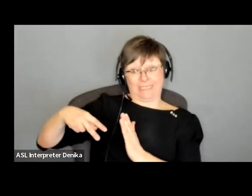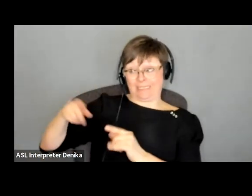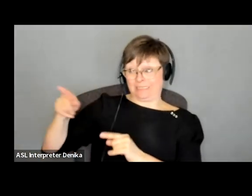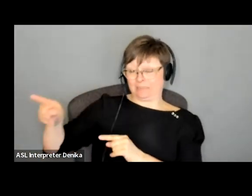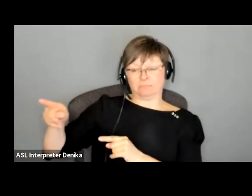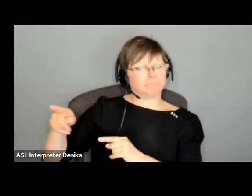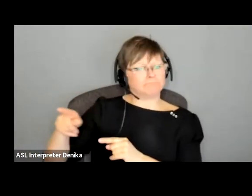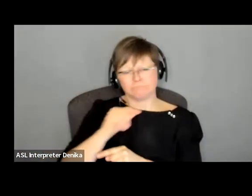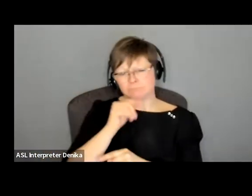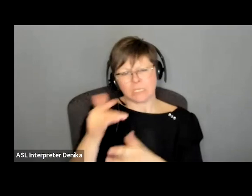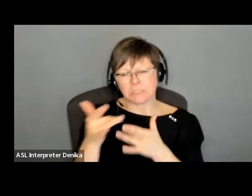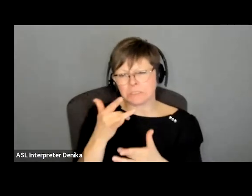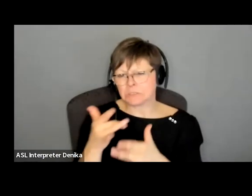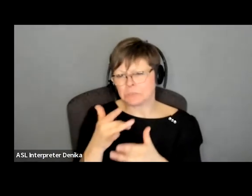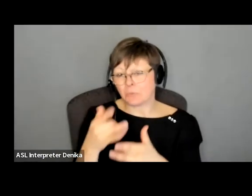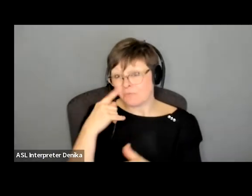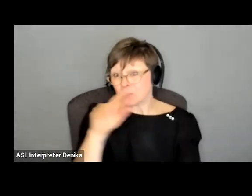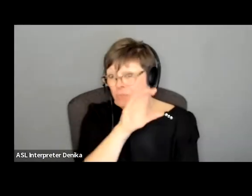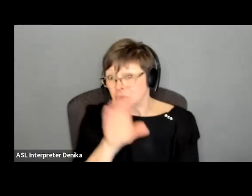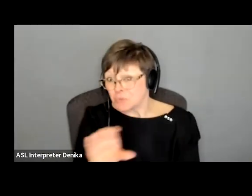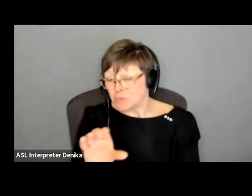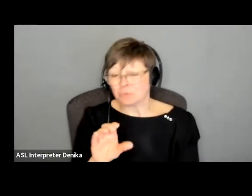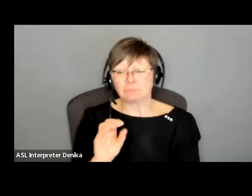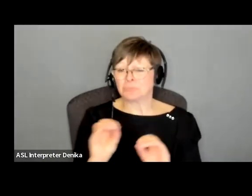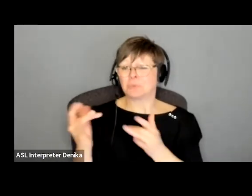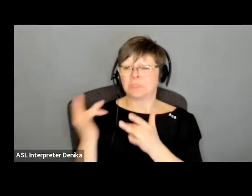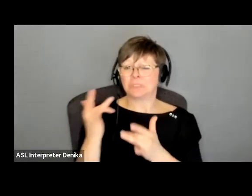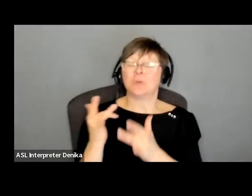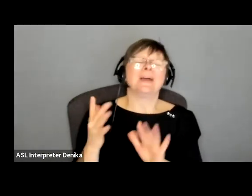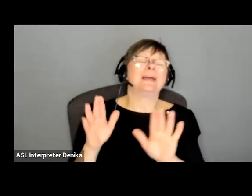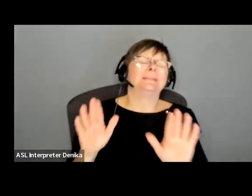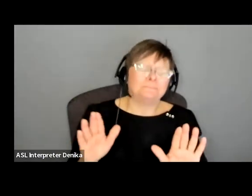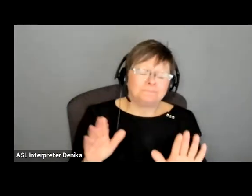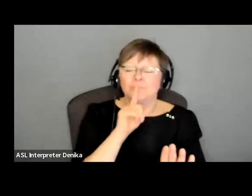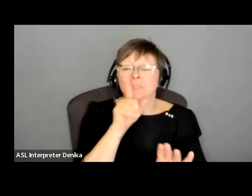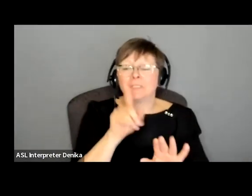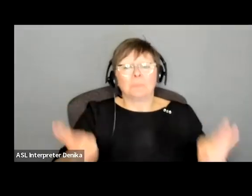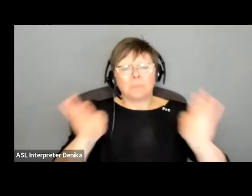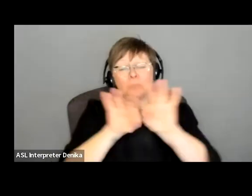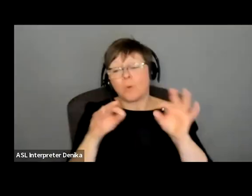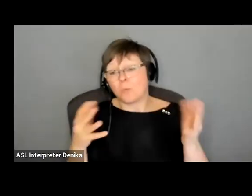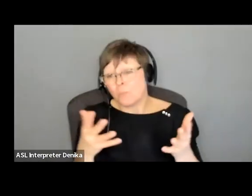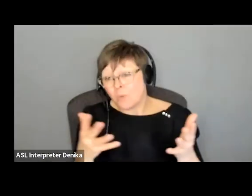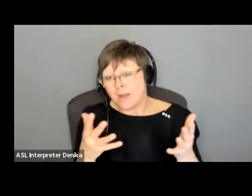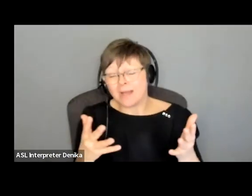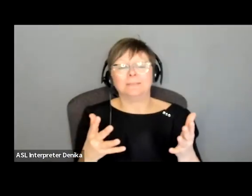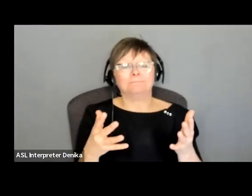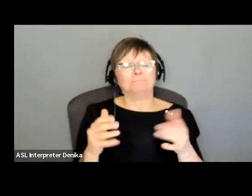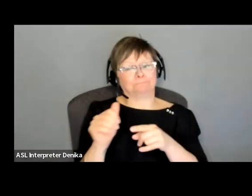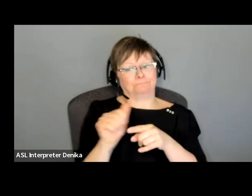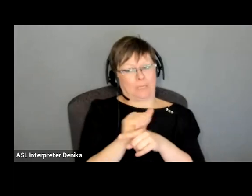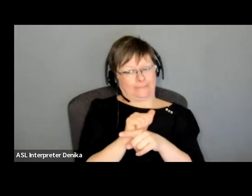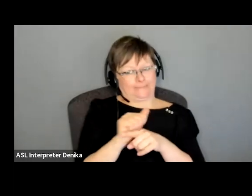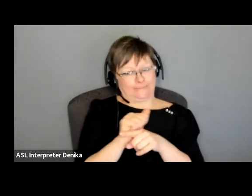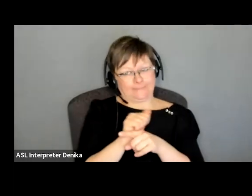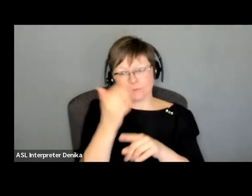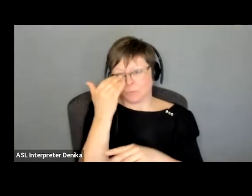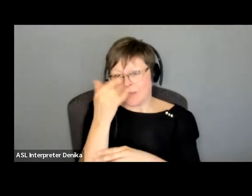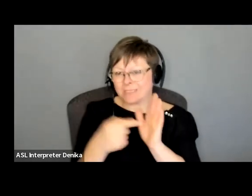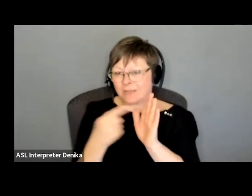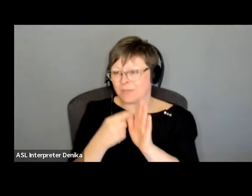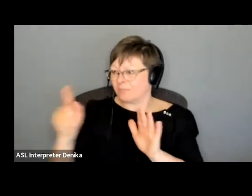an issue at all i would practice it with them a few times because sometimes there's a lag and i think the lag can sometimes hurt the pacing on a piece